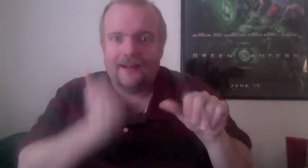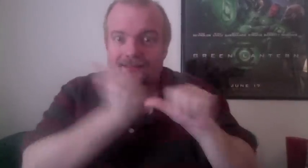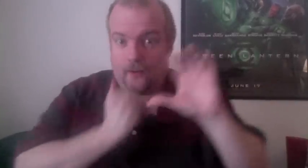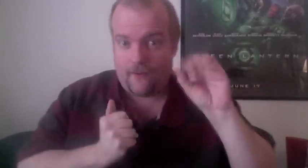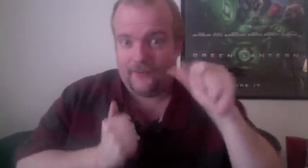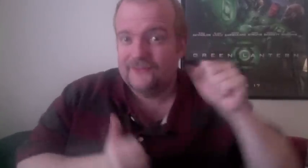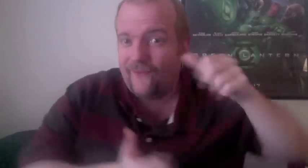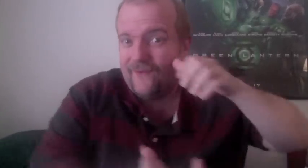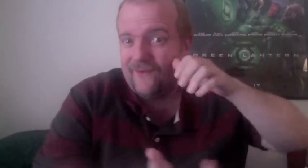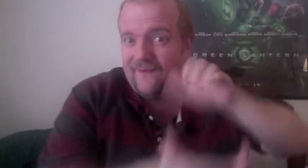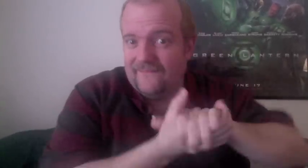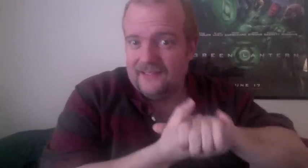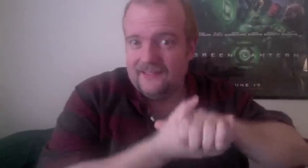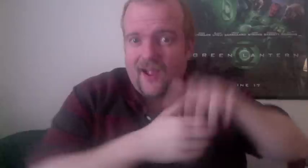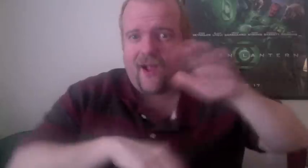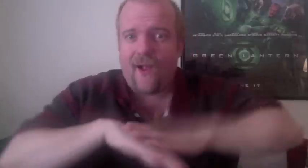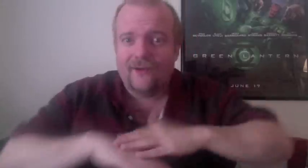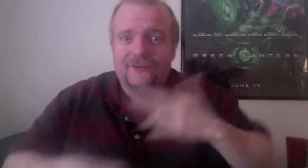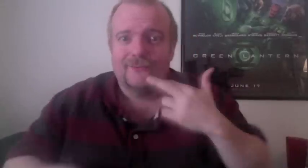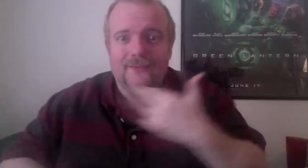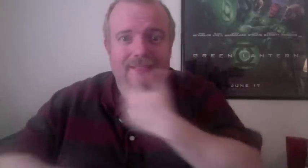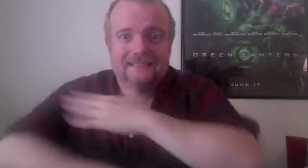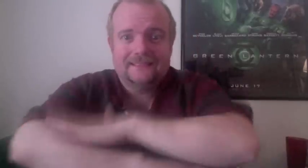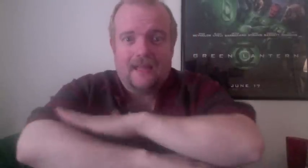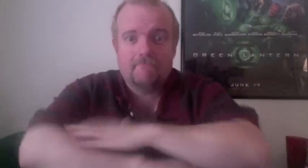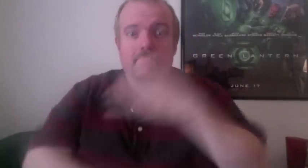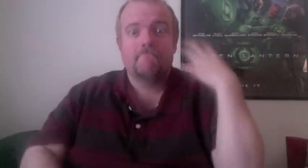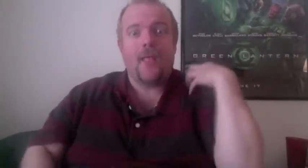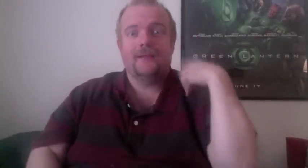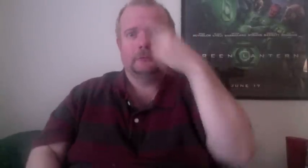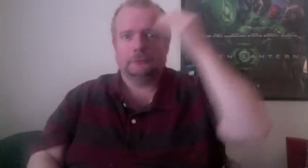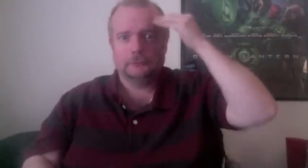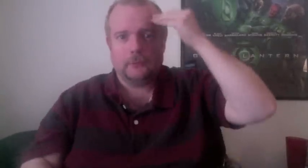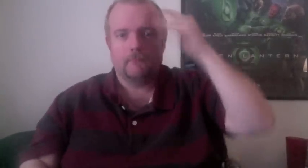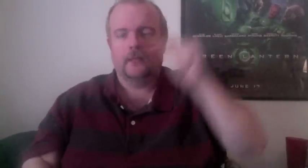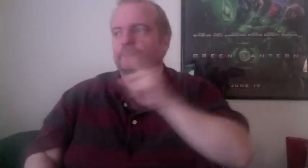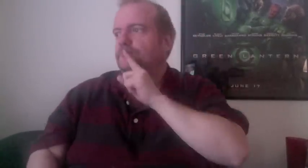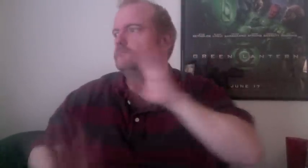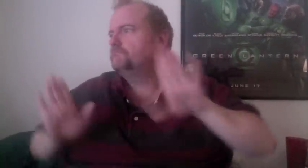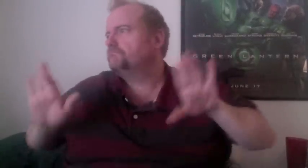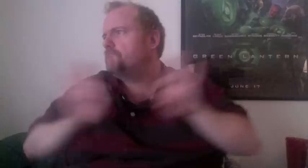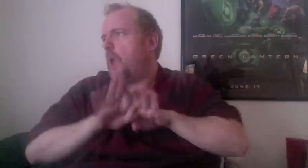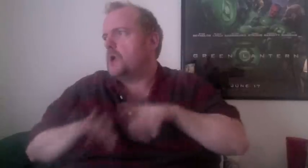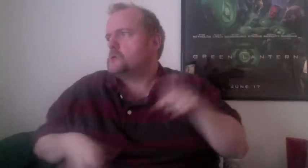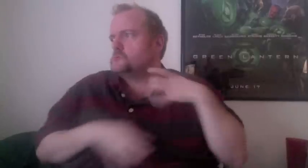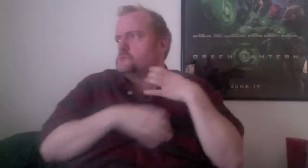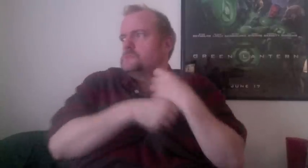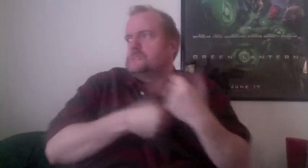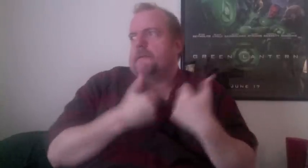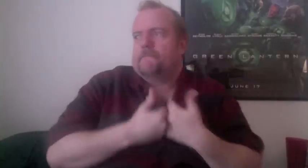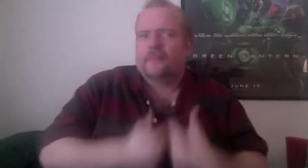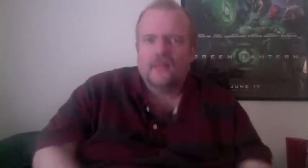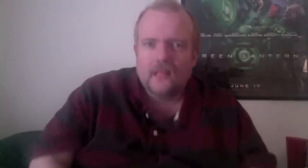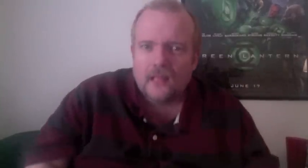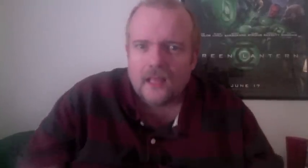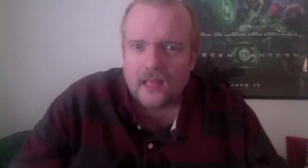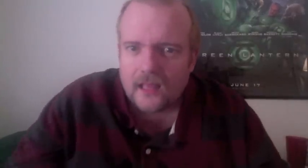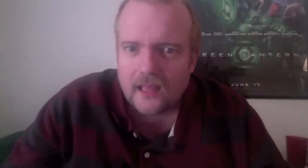It almost feels like it's stalking us or something. It really scares me to see the shadow figure standing there because